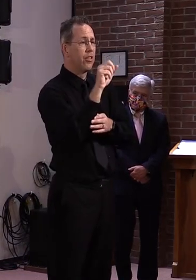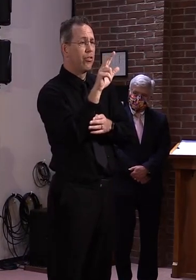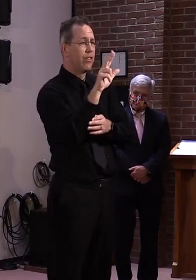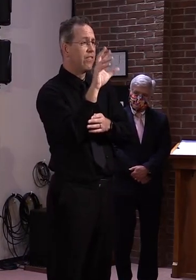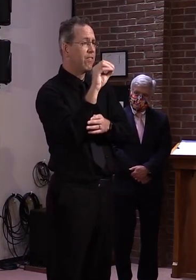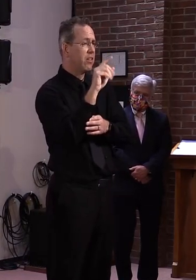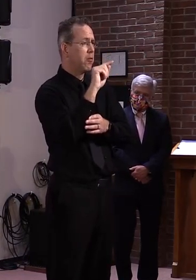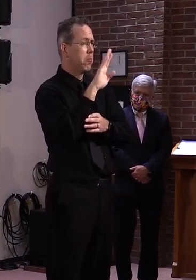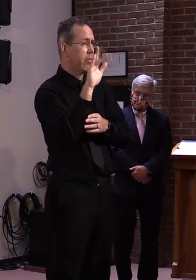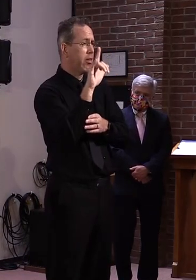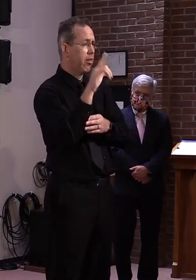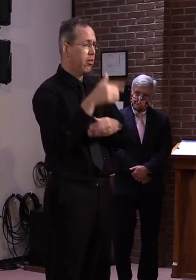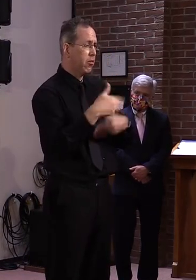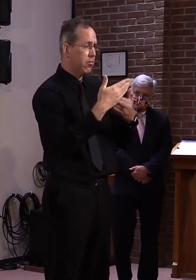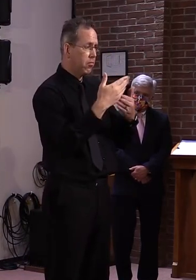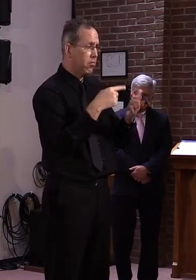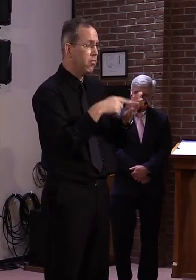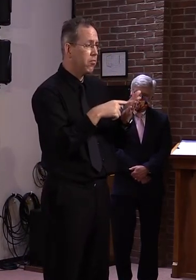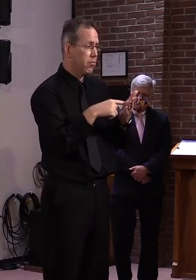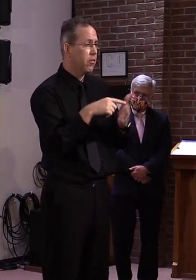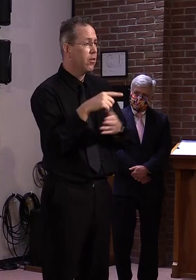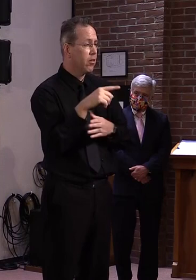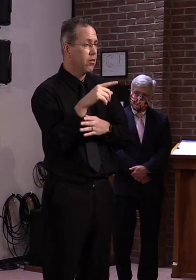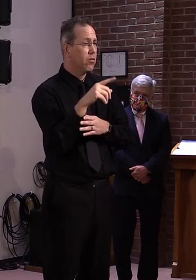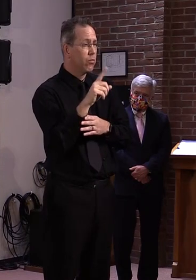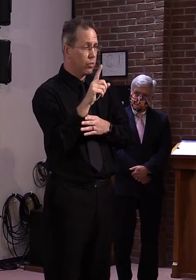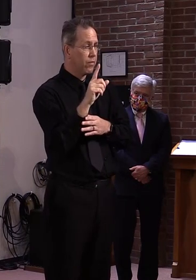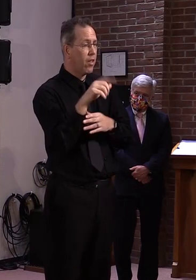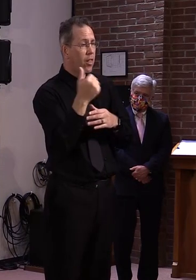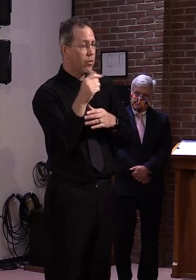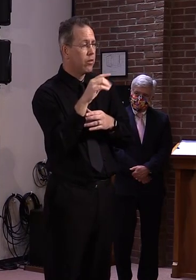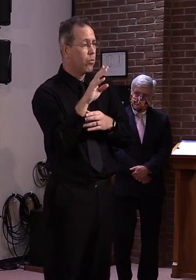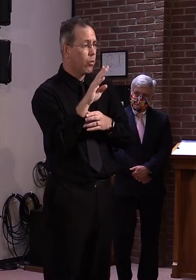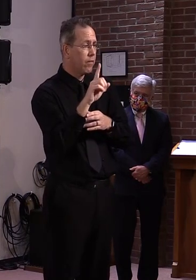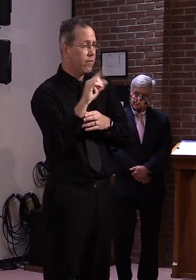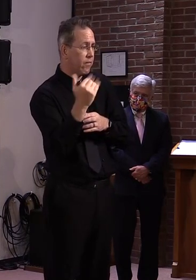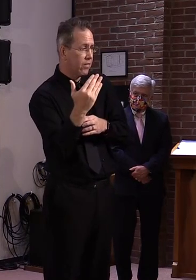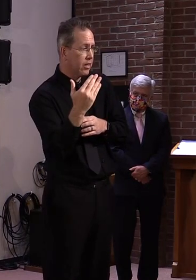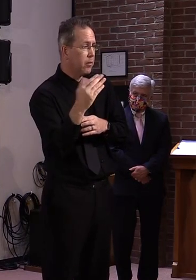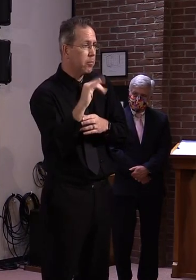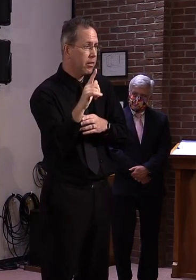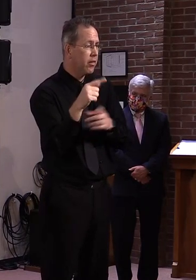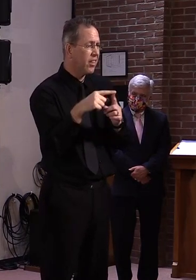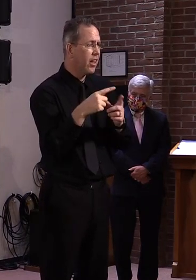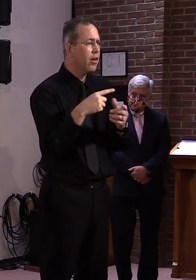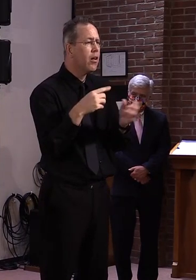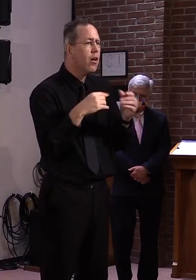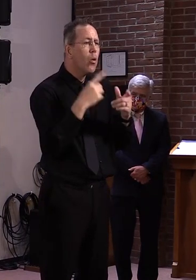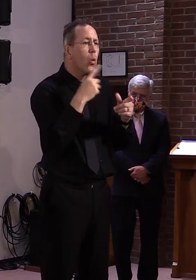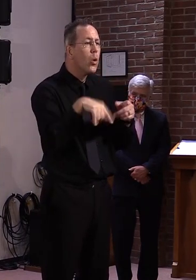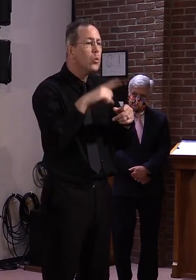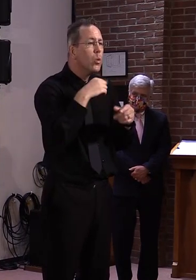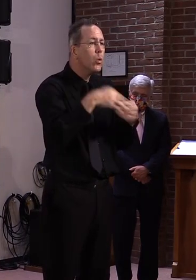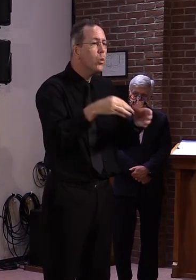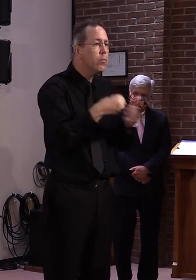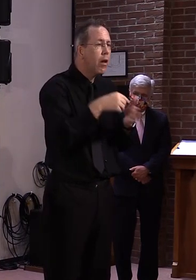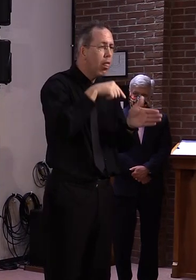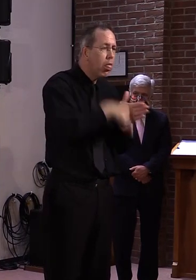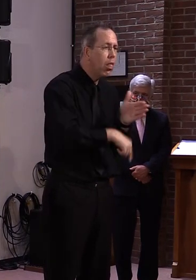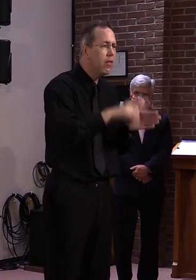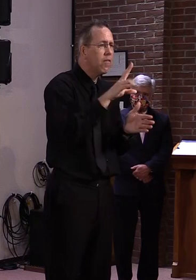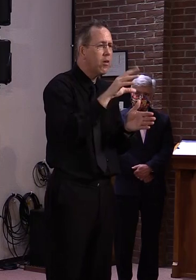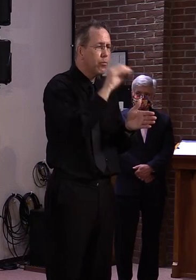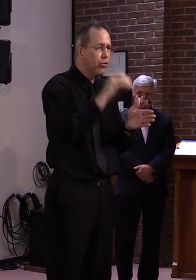um, permits those with 75% loss in any one month from March through September,